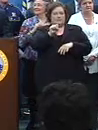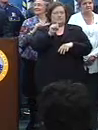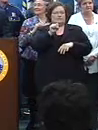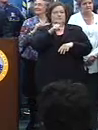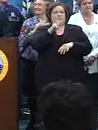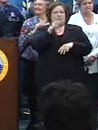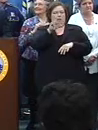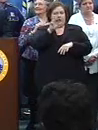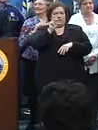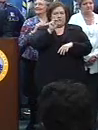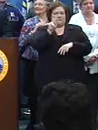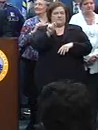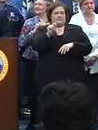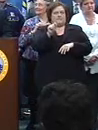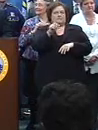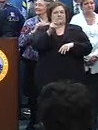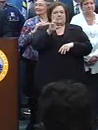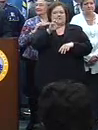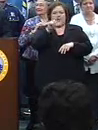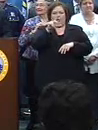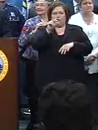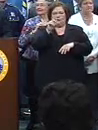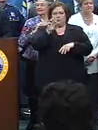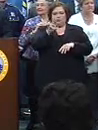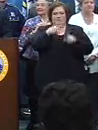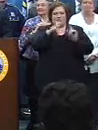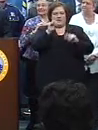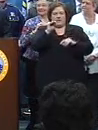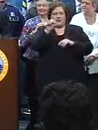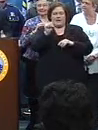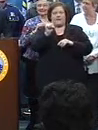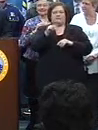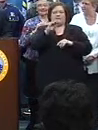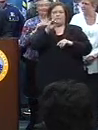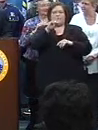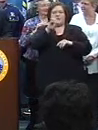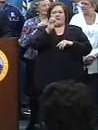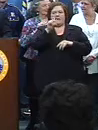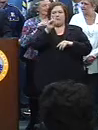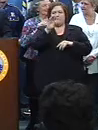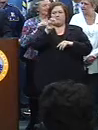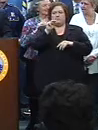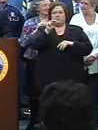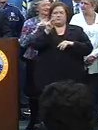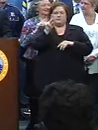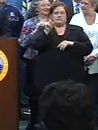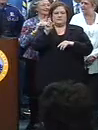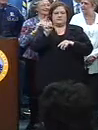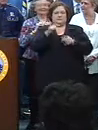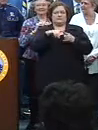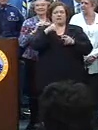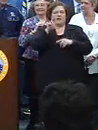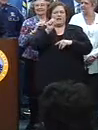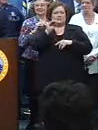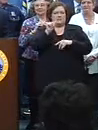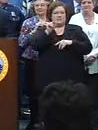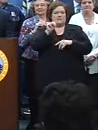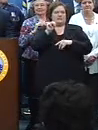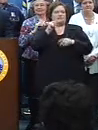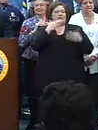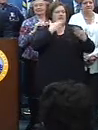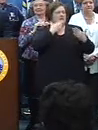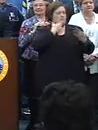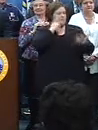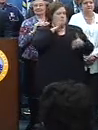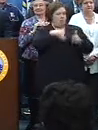Parent, Dr. Elder from EMS, Colonel Mike Edmondson from the State Police, Sheriff Marlon Gussman is with us. Sheriff, thank you so